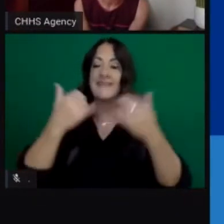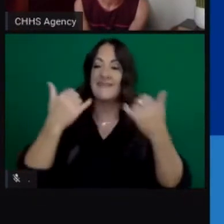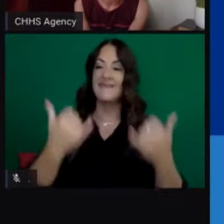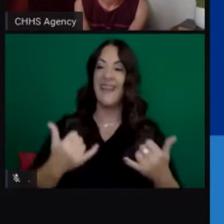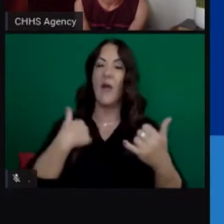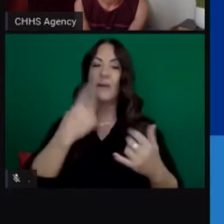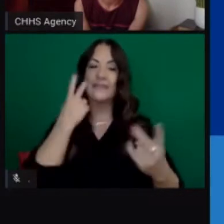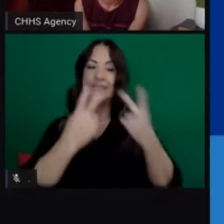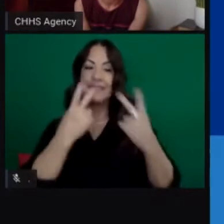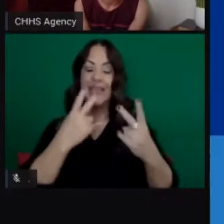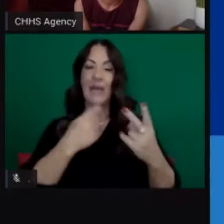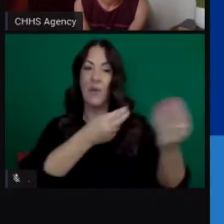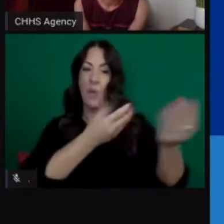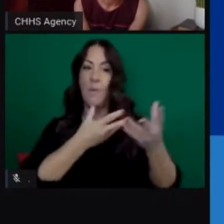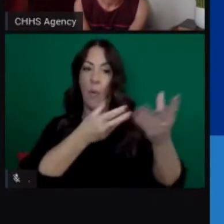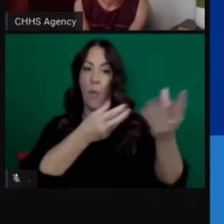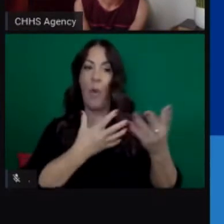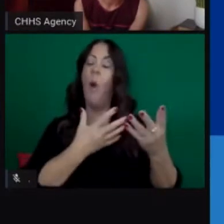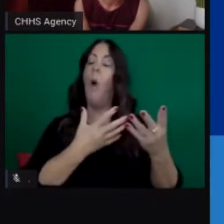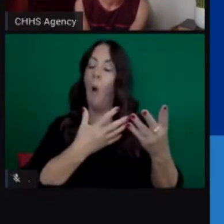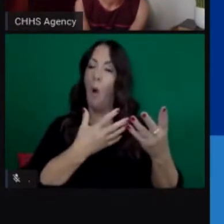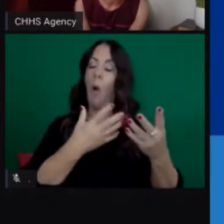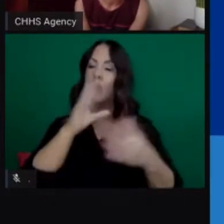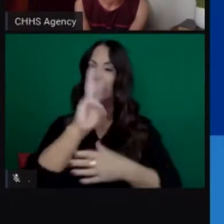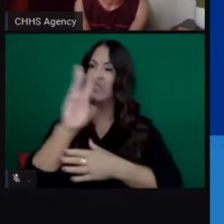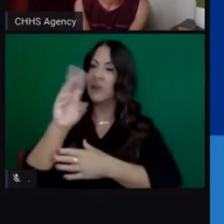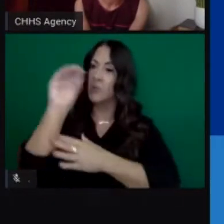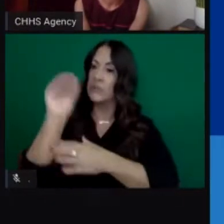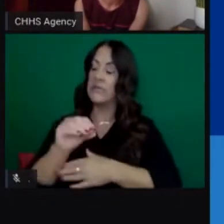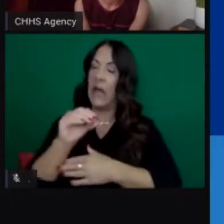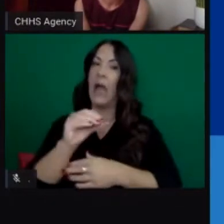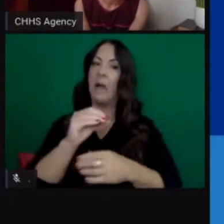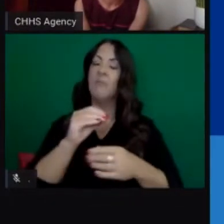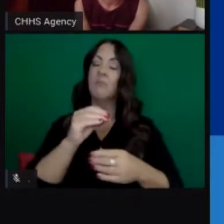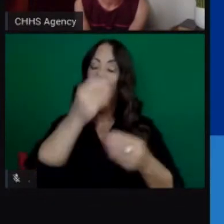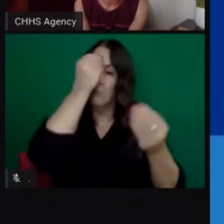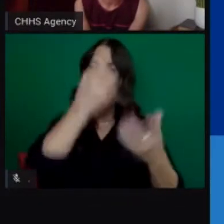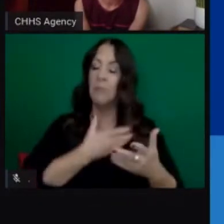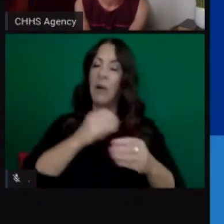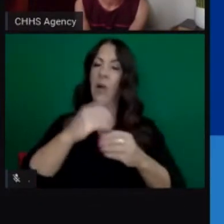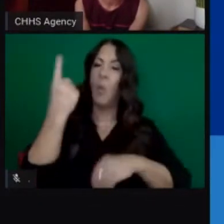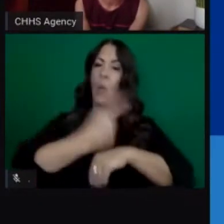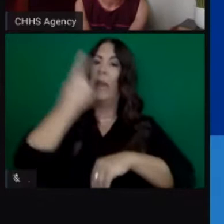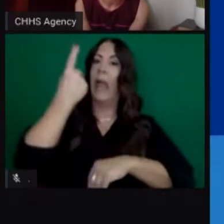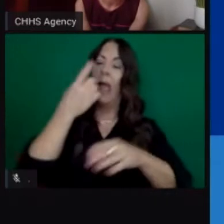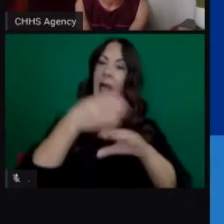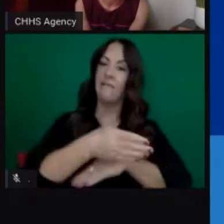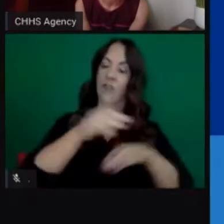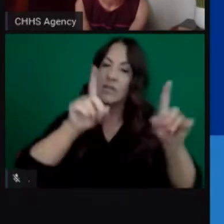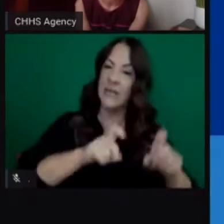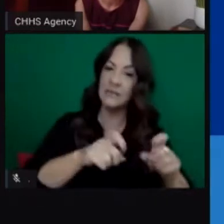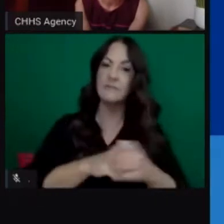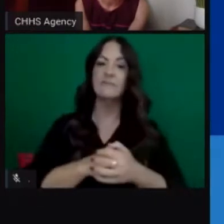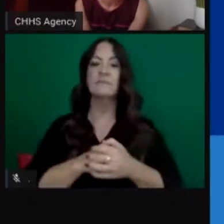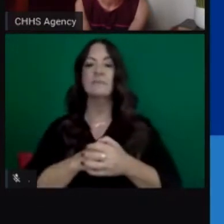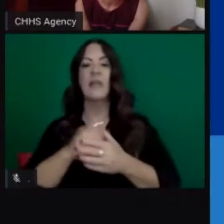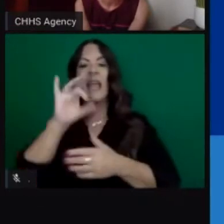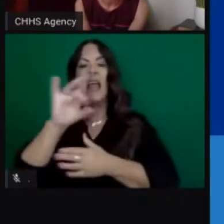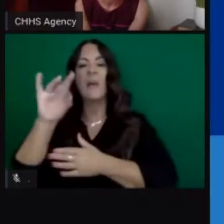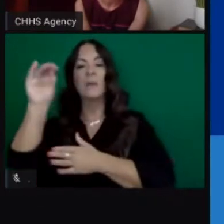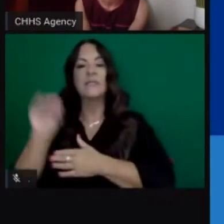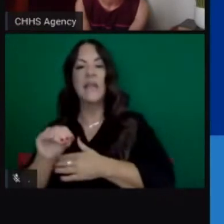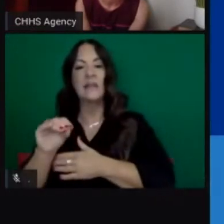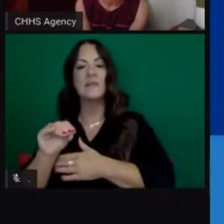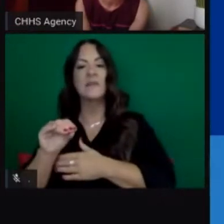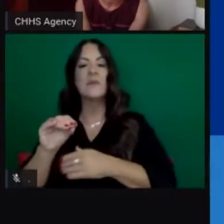we are seeing are reported within one day and 88% of our results are being reported within two days. So that overall turnaround time average across the